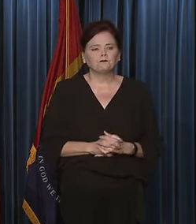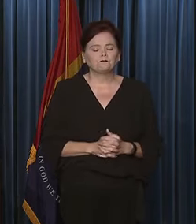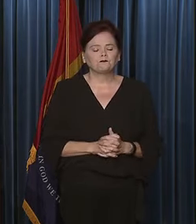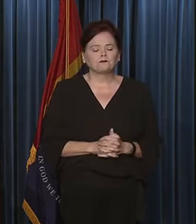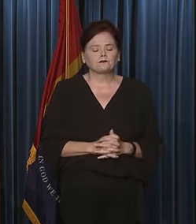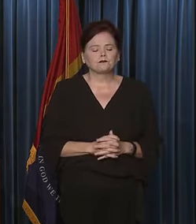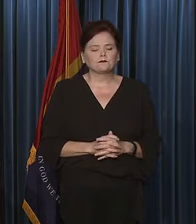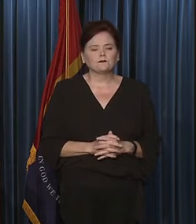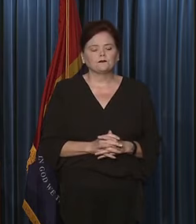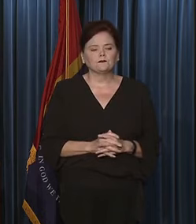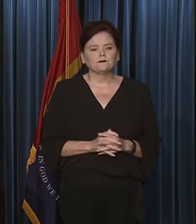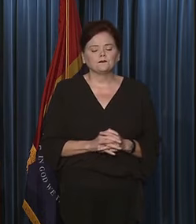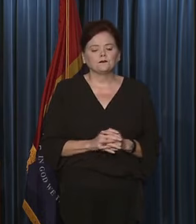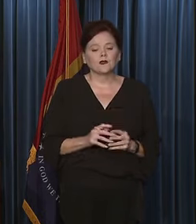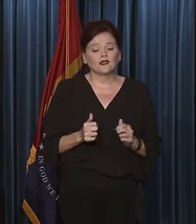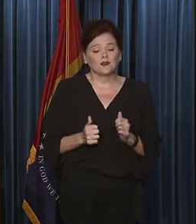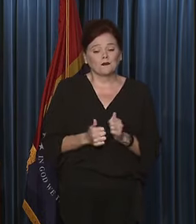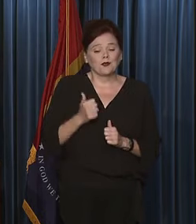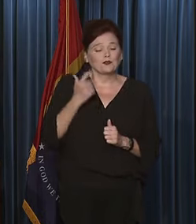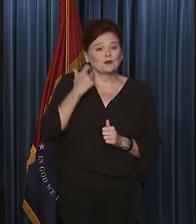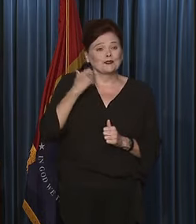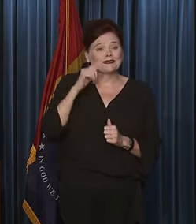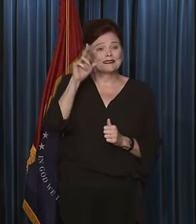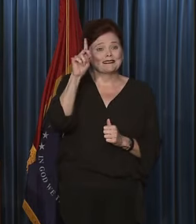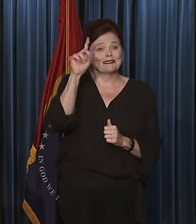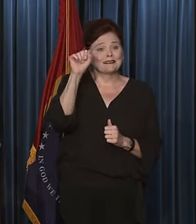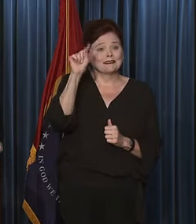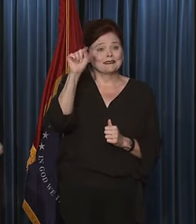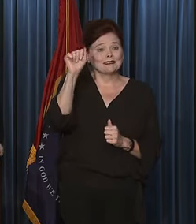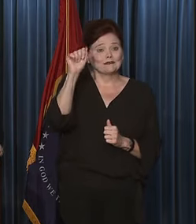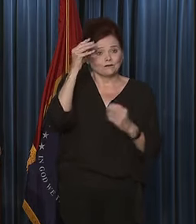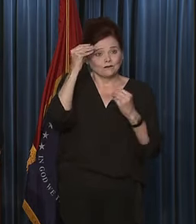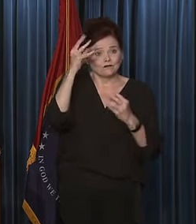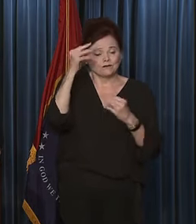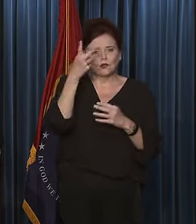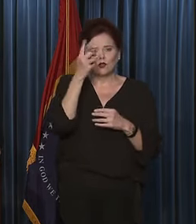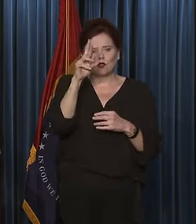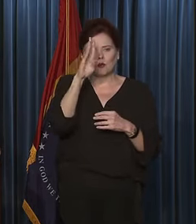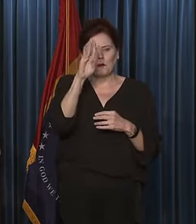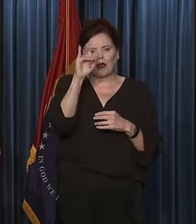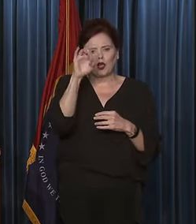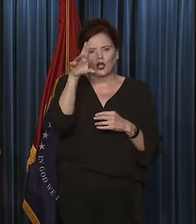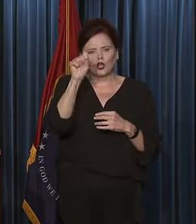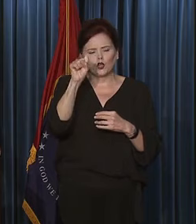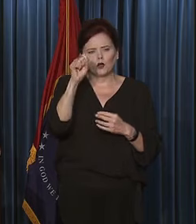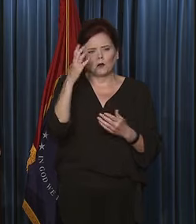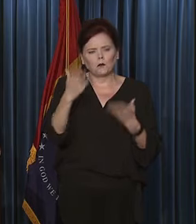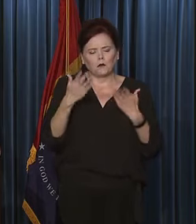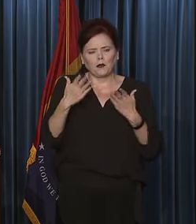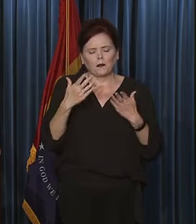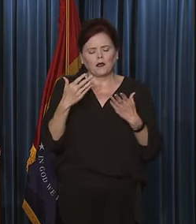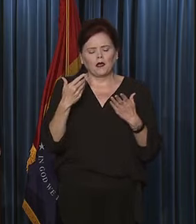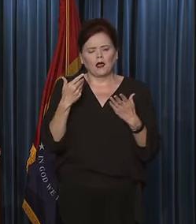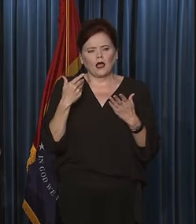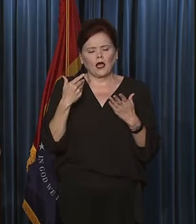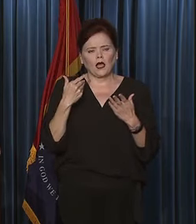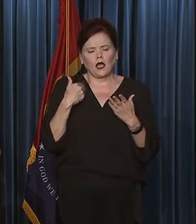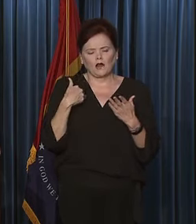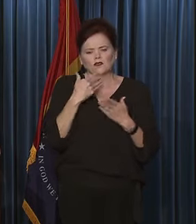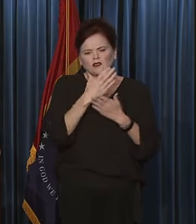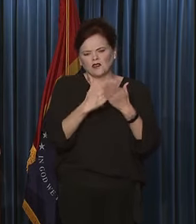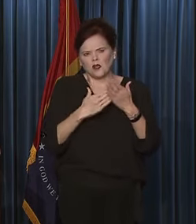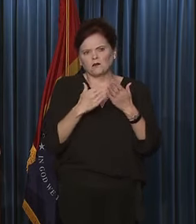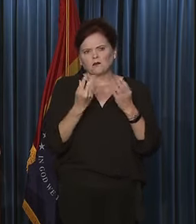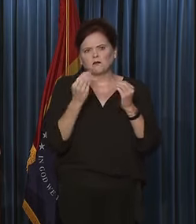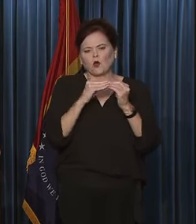According to the latest data, and I know Dr. Byers probably has data